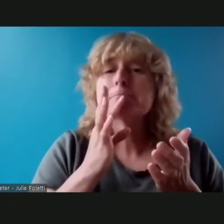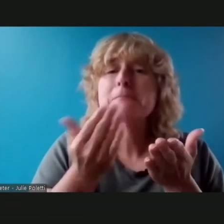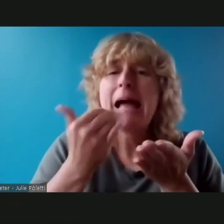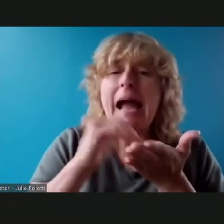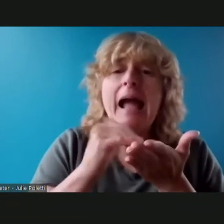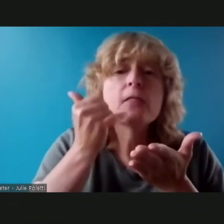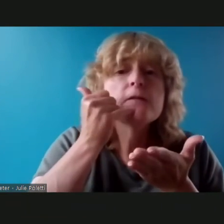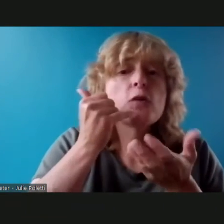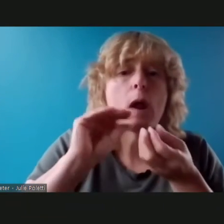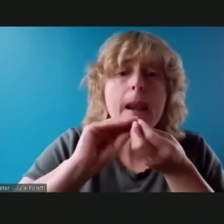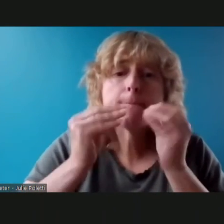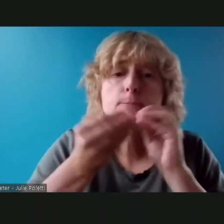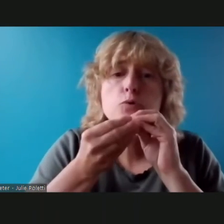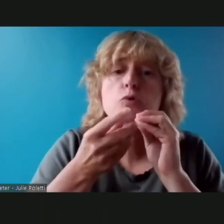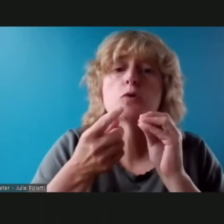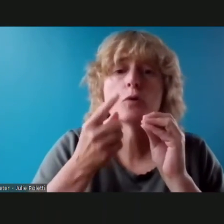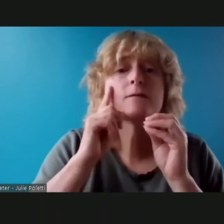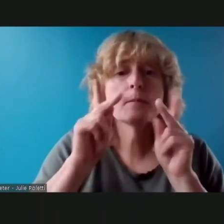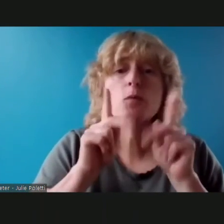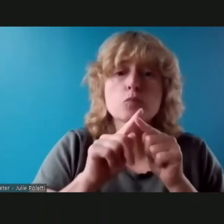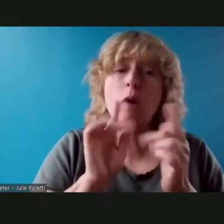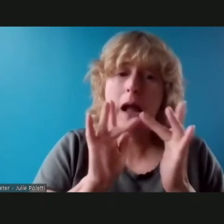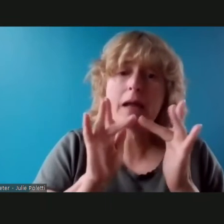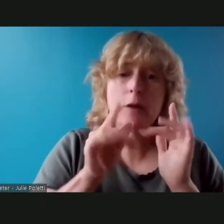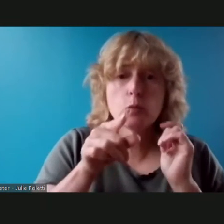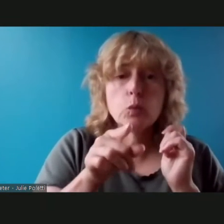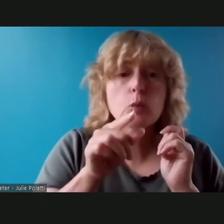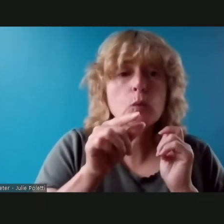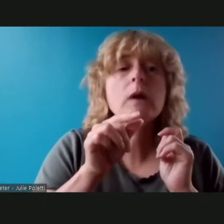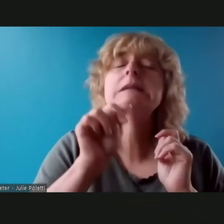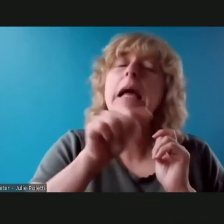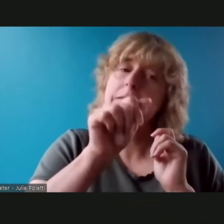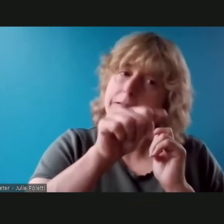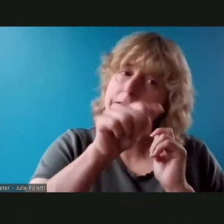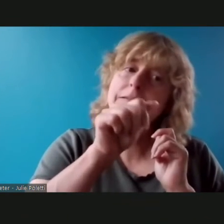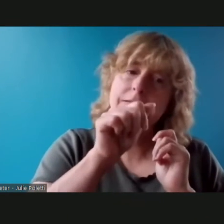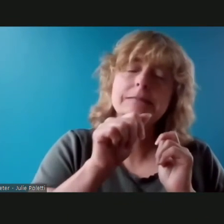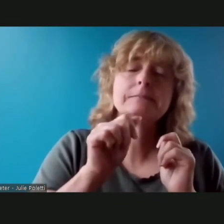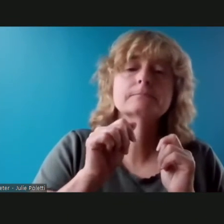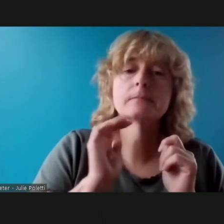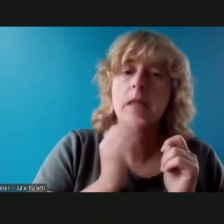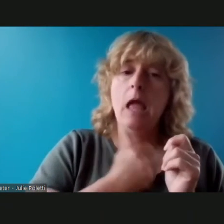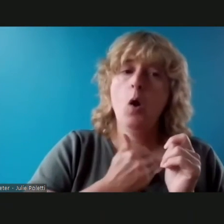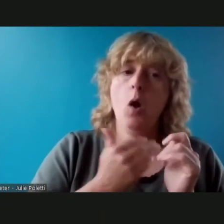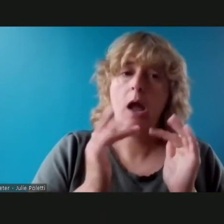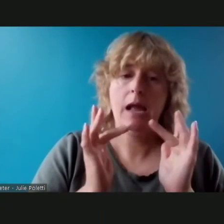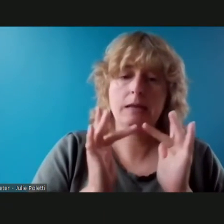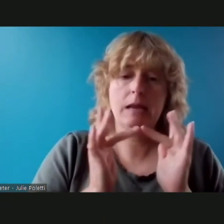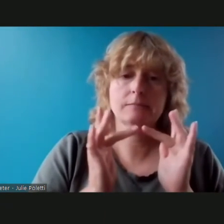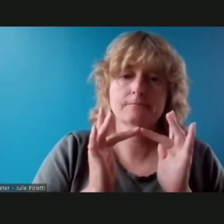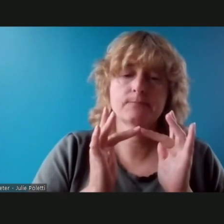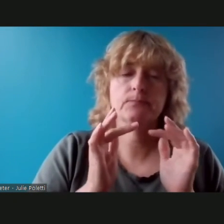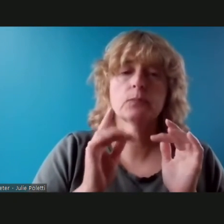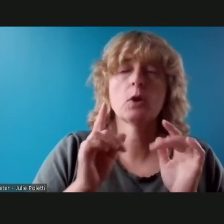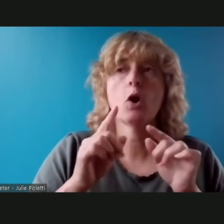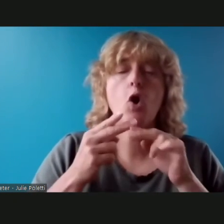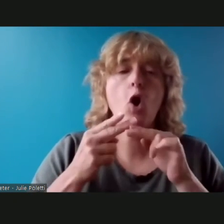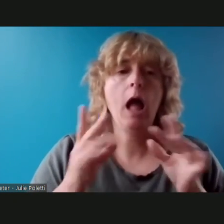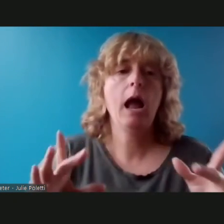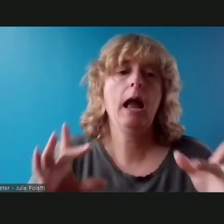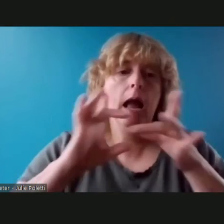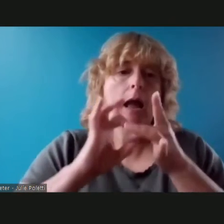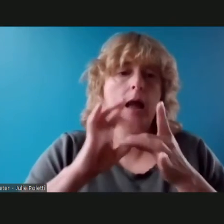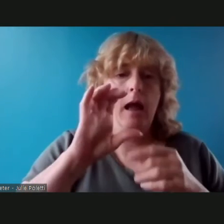yes the phone number is oh yes the our contact or connect center um